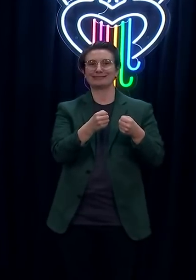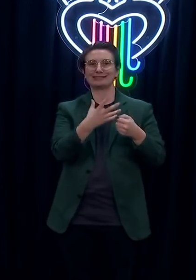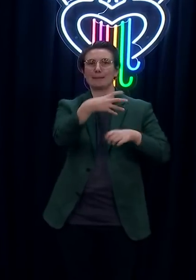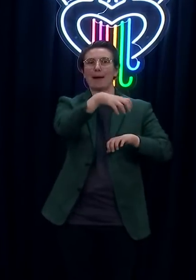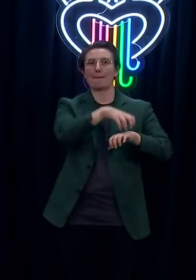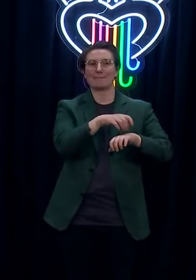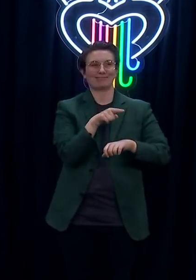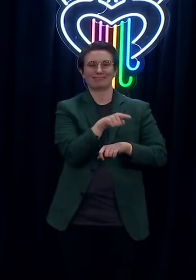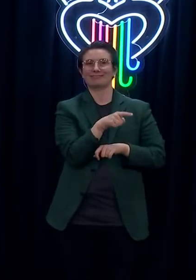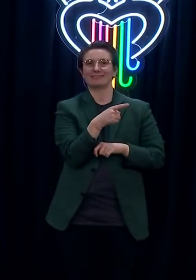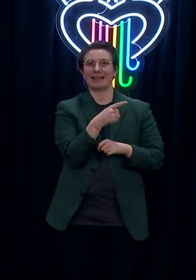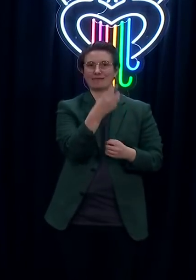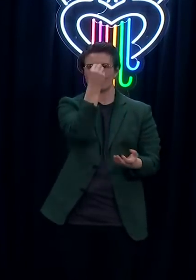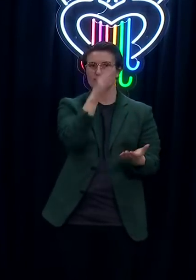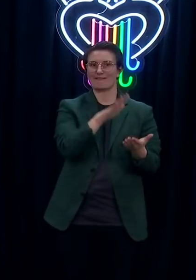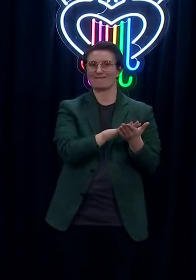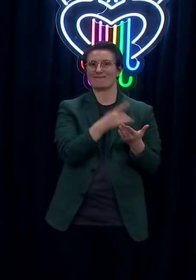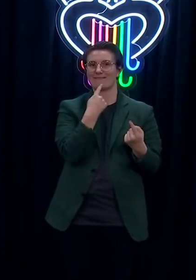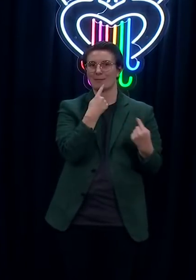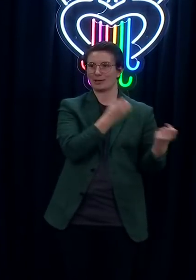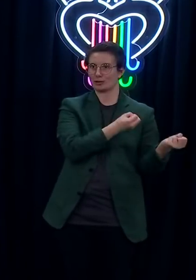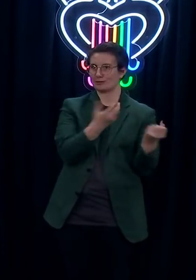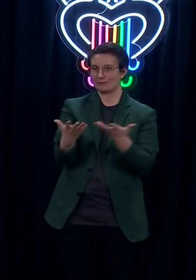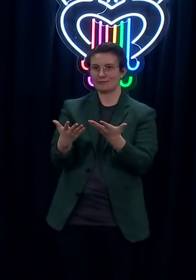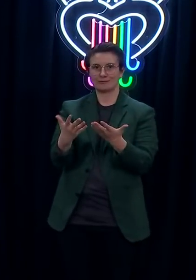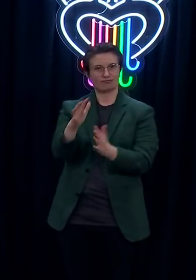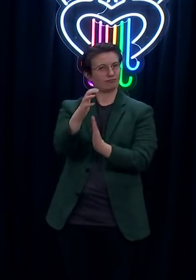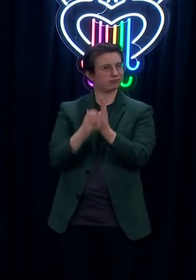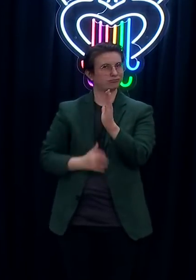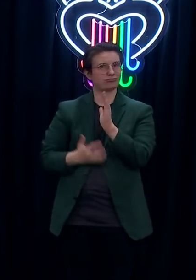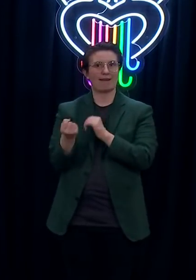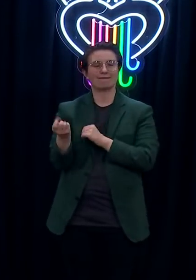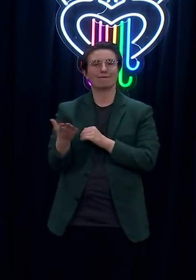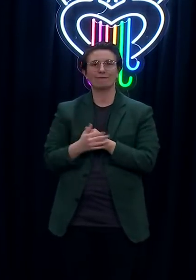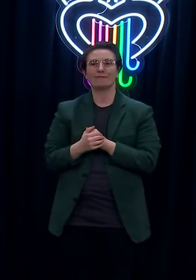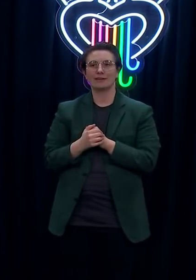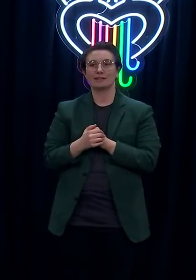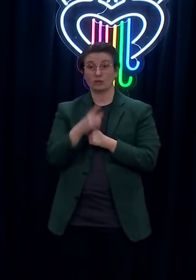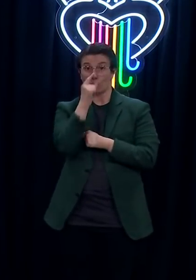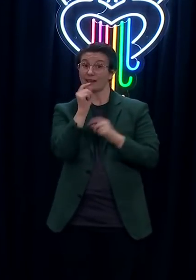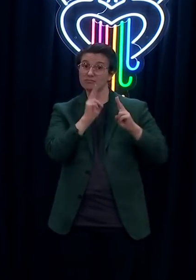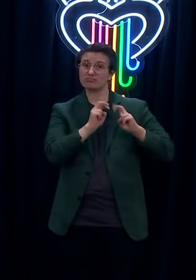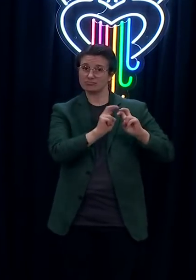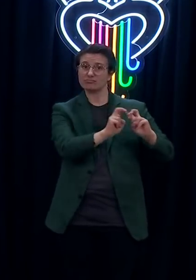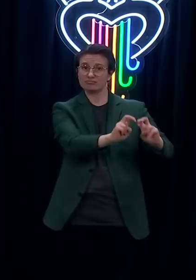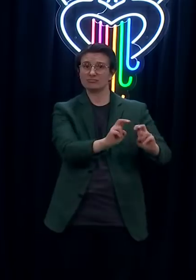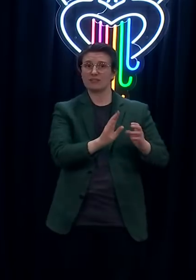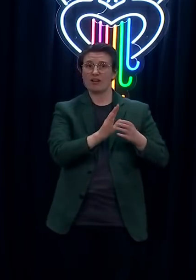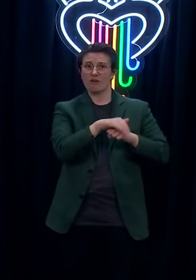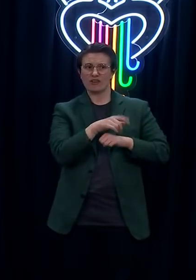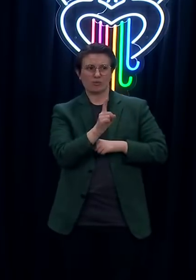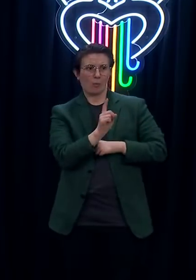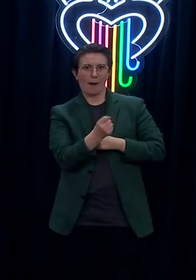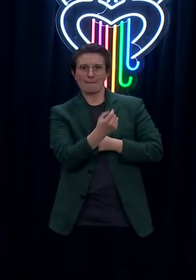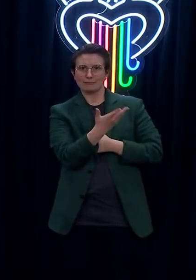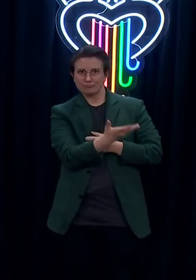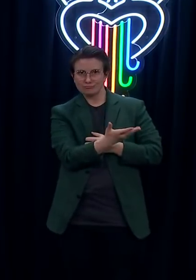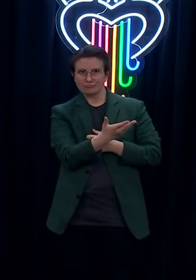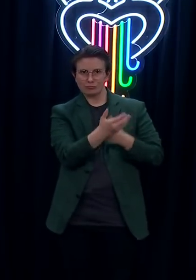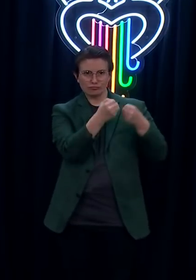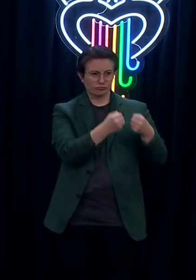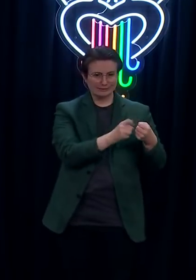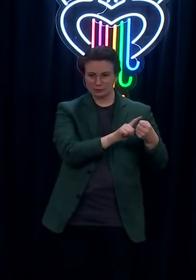I've got everything up until the point they were brought into the facility. What I can do is just ask for a little bit more information around what may have happened for the purposes of